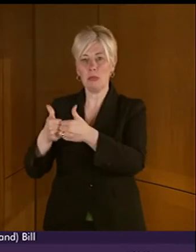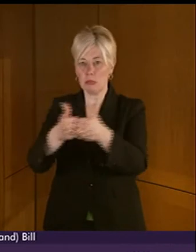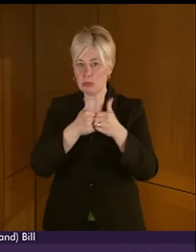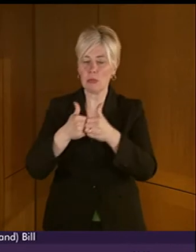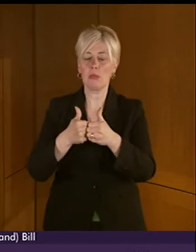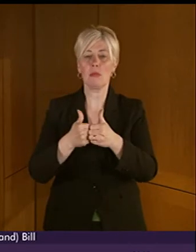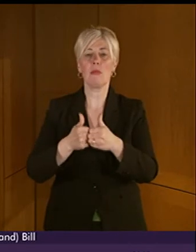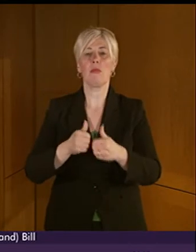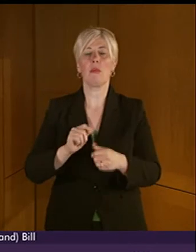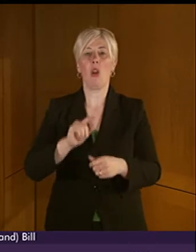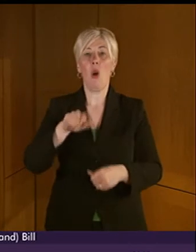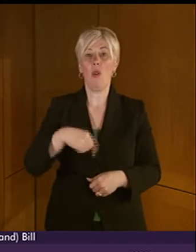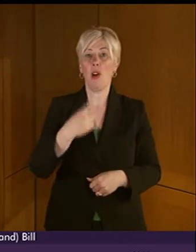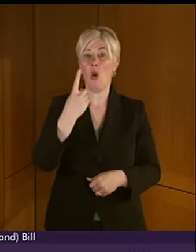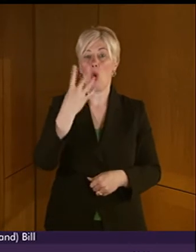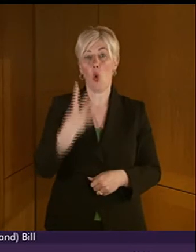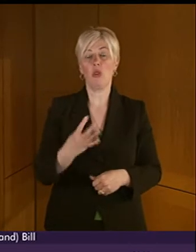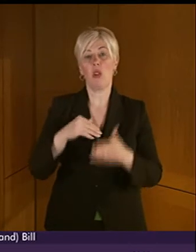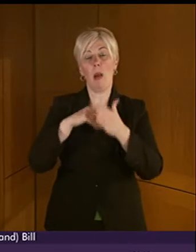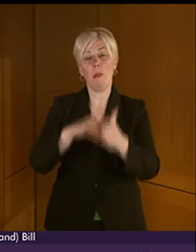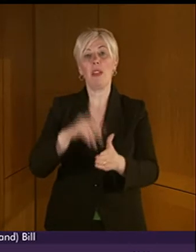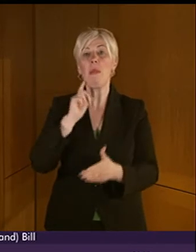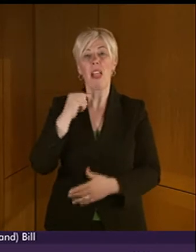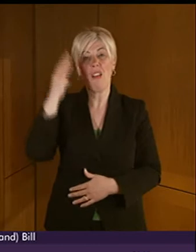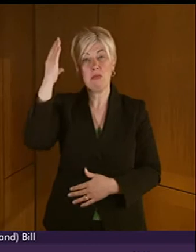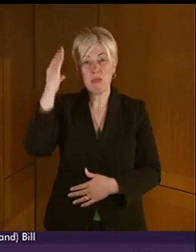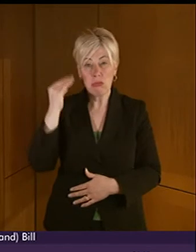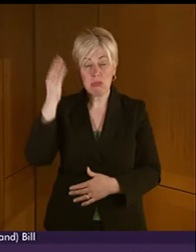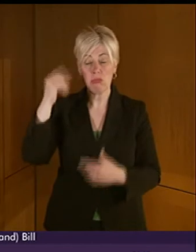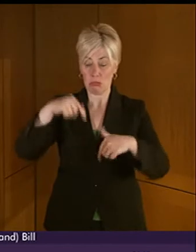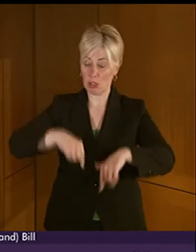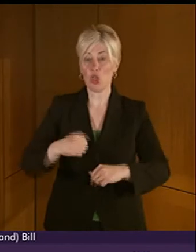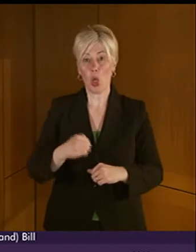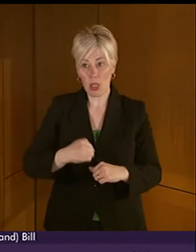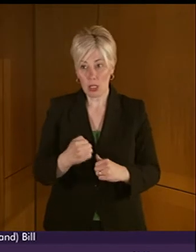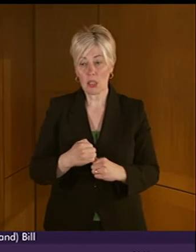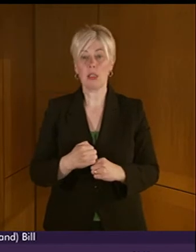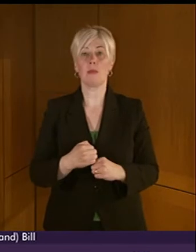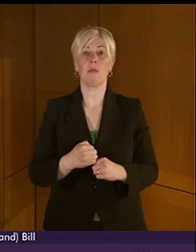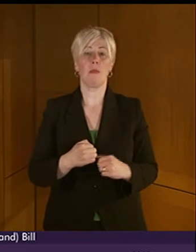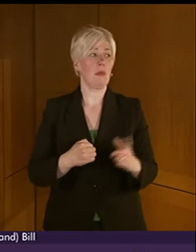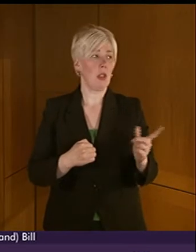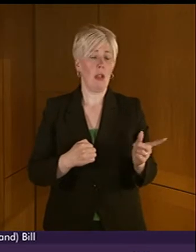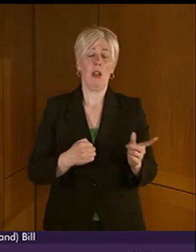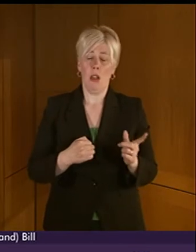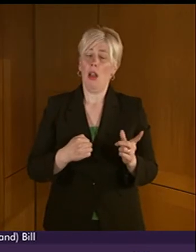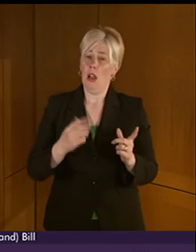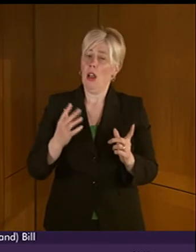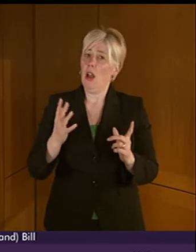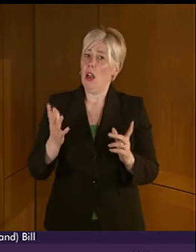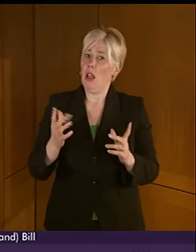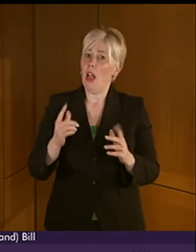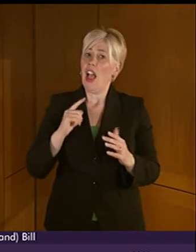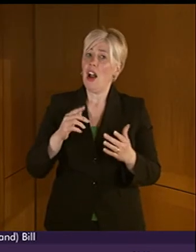people in Scotland suffer from a severe hearing impairment. And Jane Baxter has told us how many in the Scottish